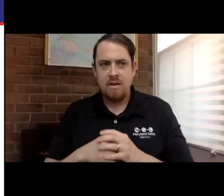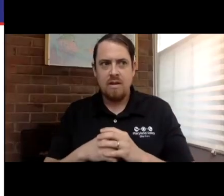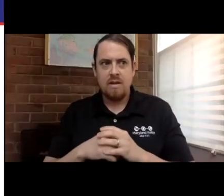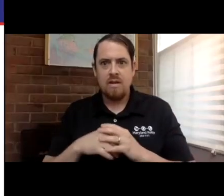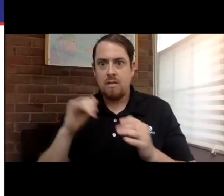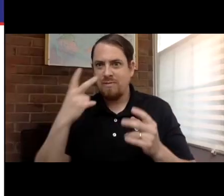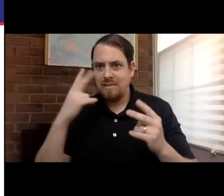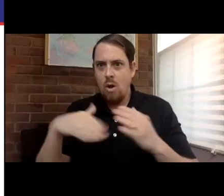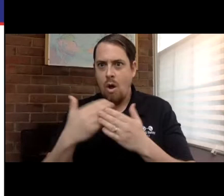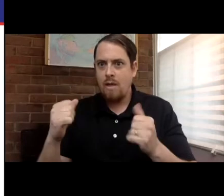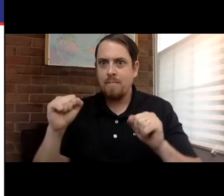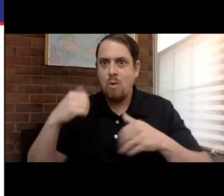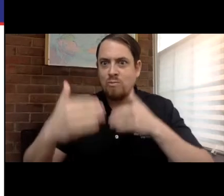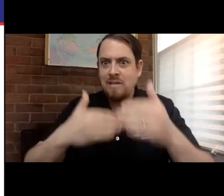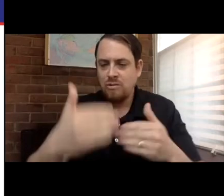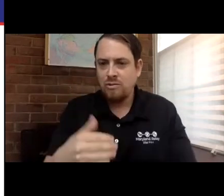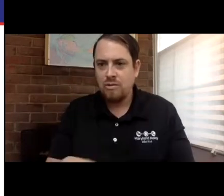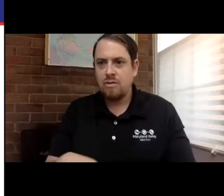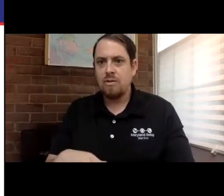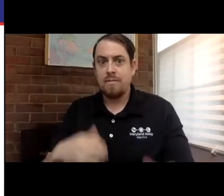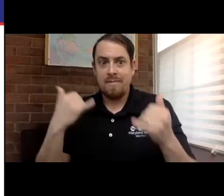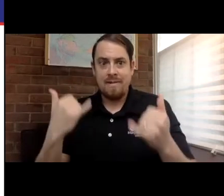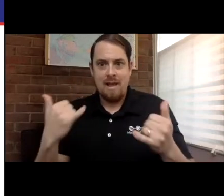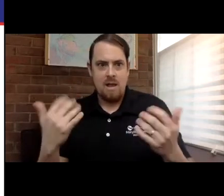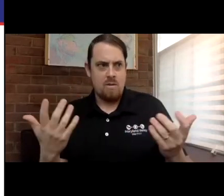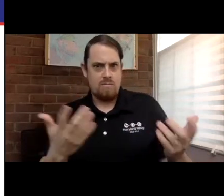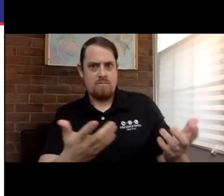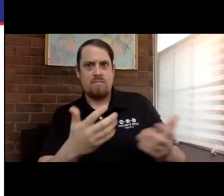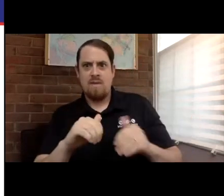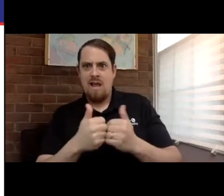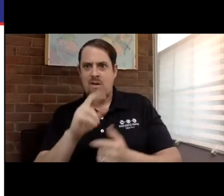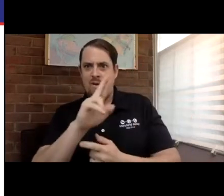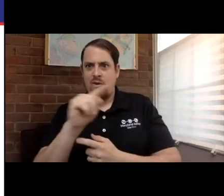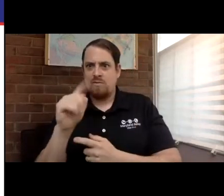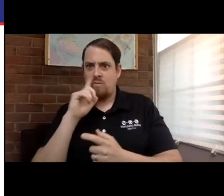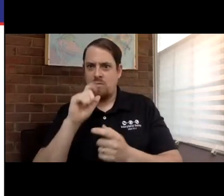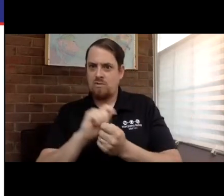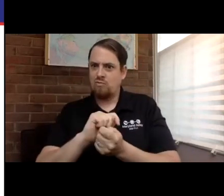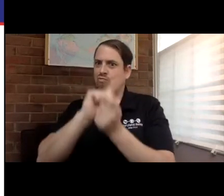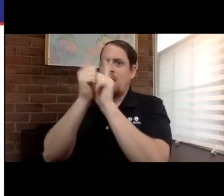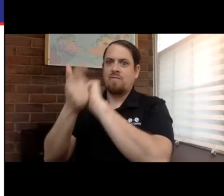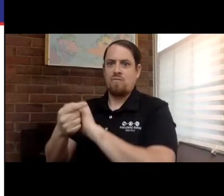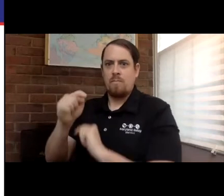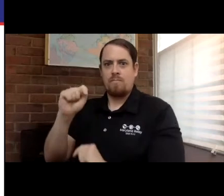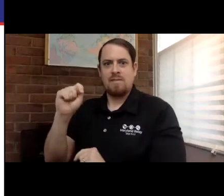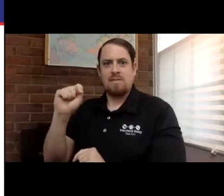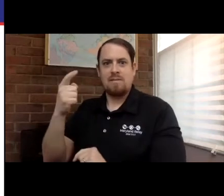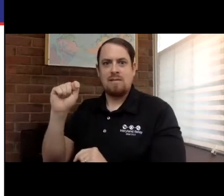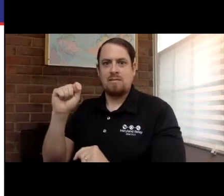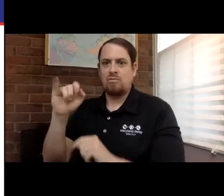Certainly. So again, all of this is very, very exciting to see all the possibilities and I'm sure everyone can see the potential here.